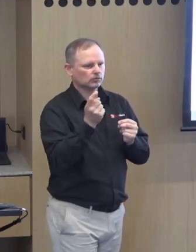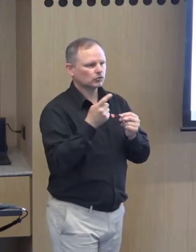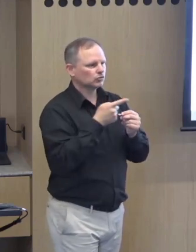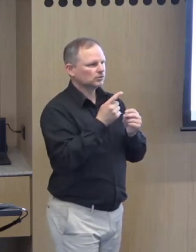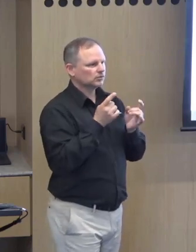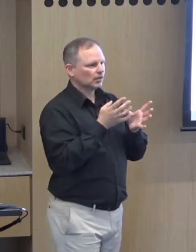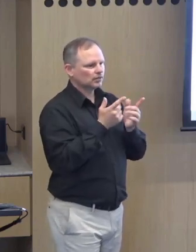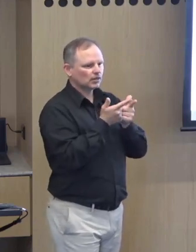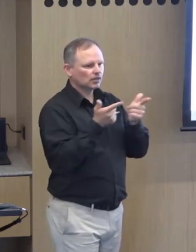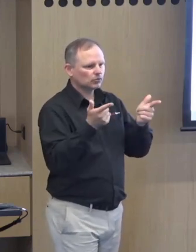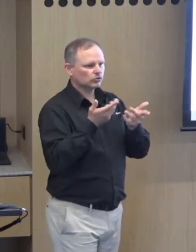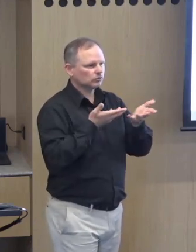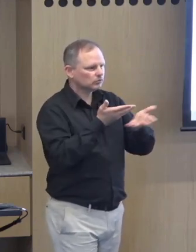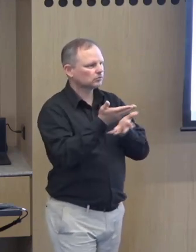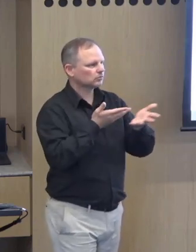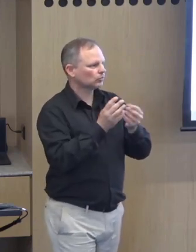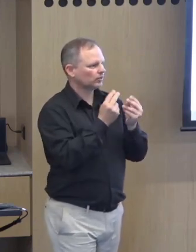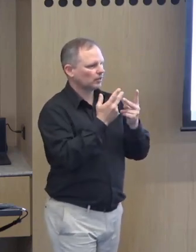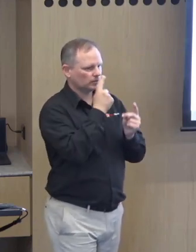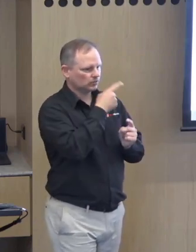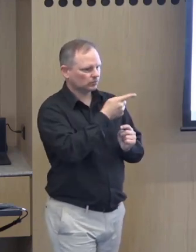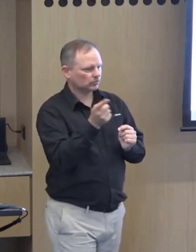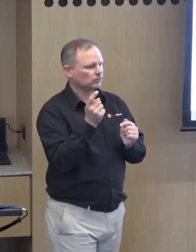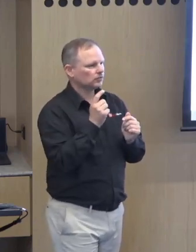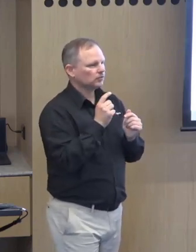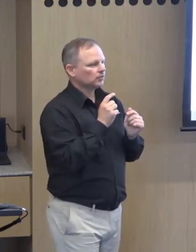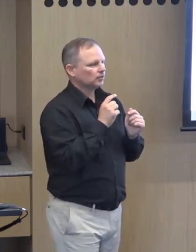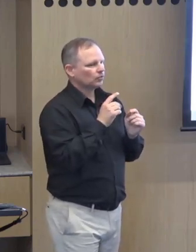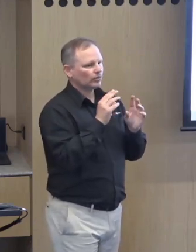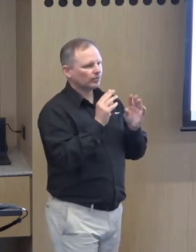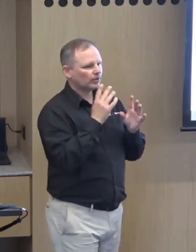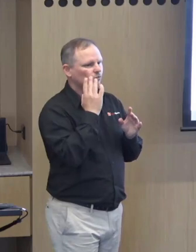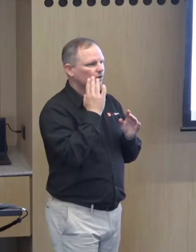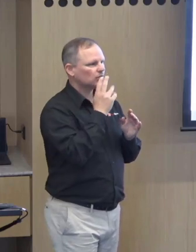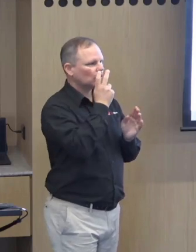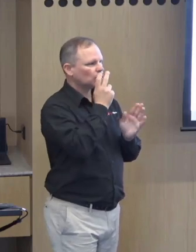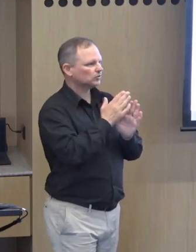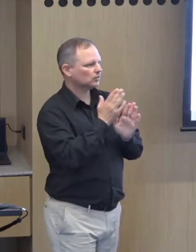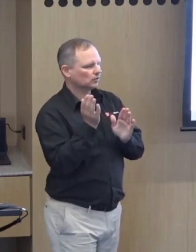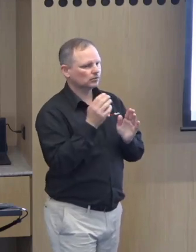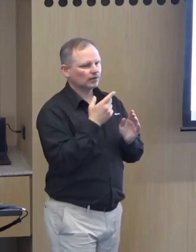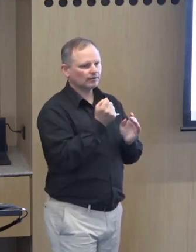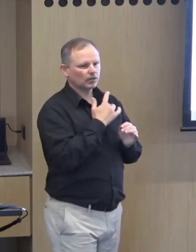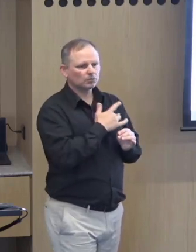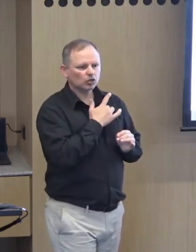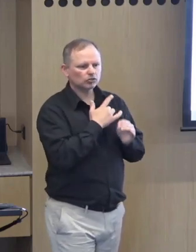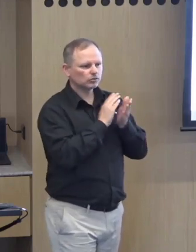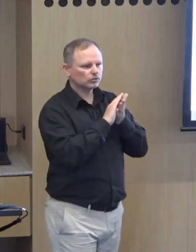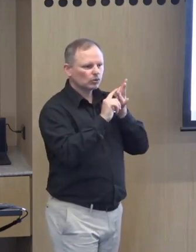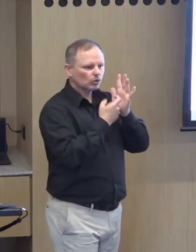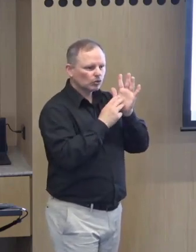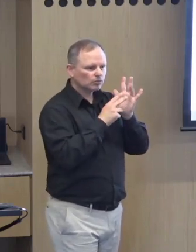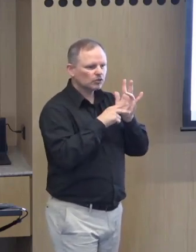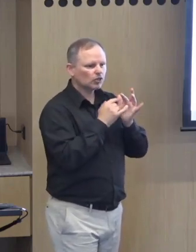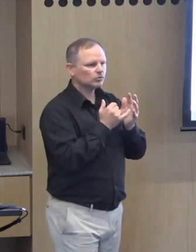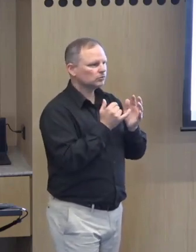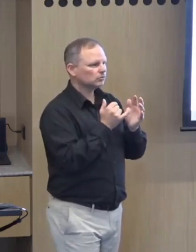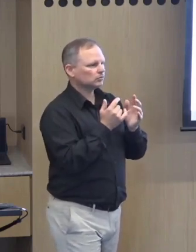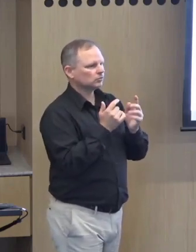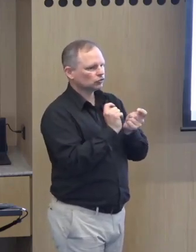play with other children and then language is the vehicle in which they engage with other people and if they don't have language they only have